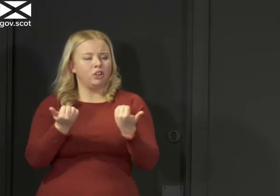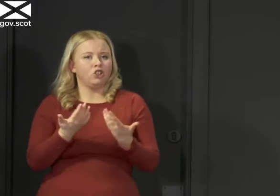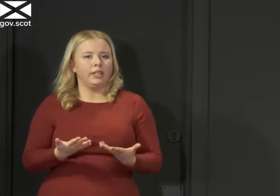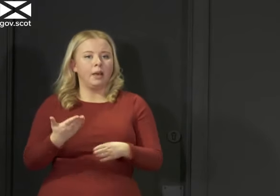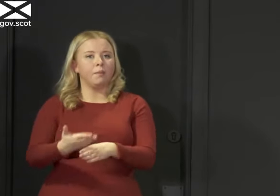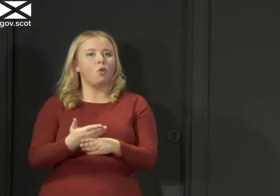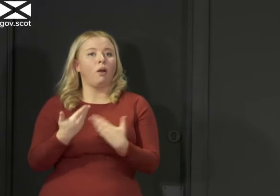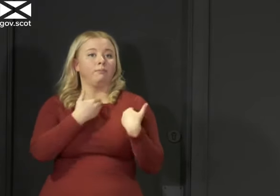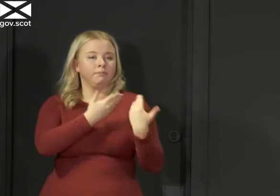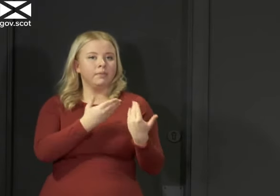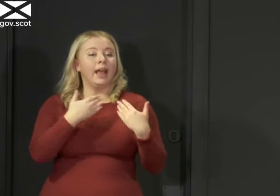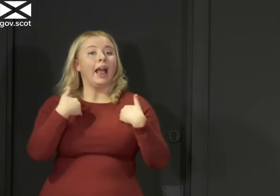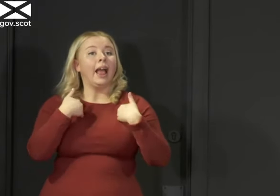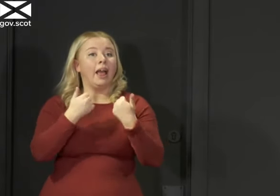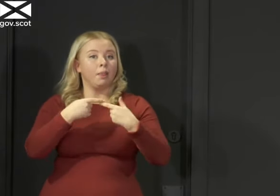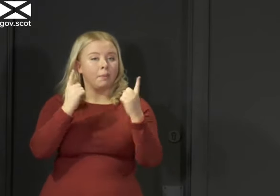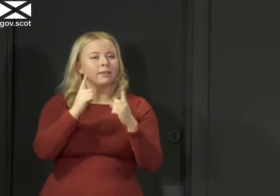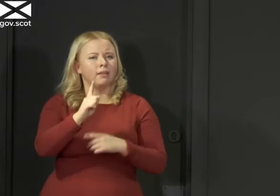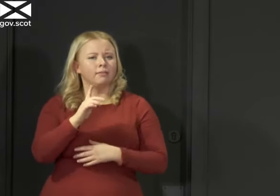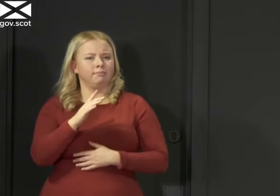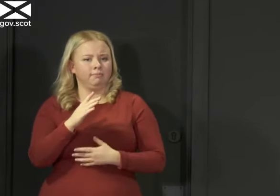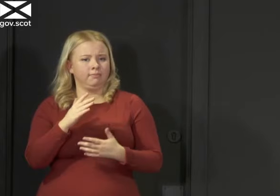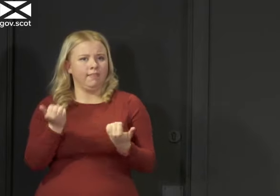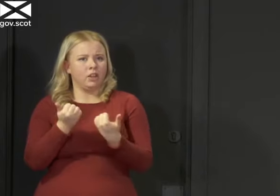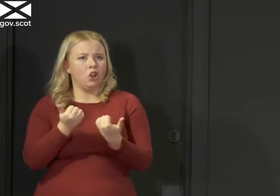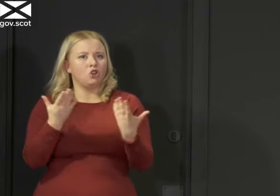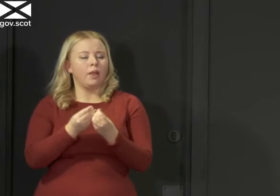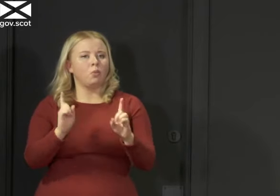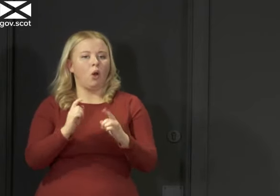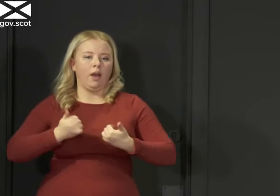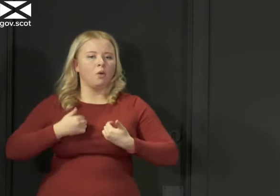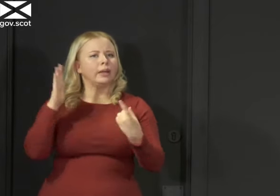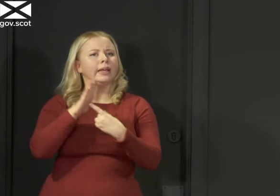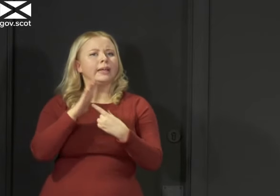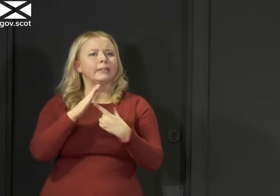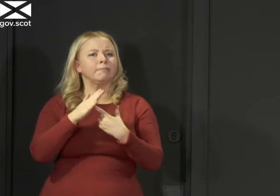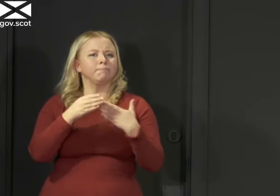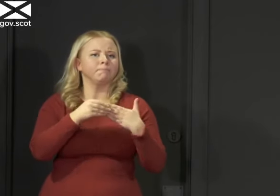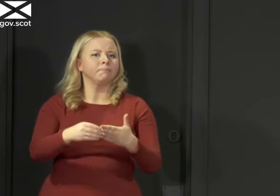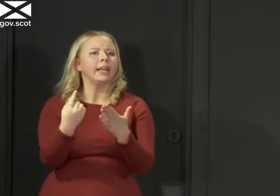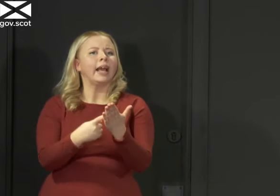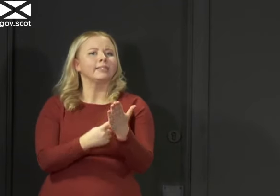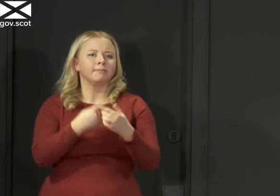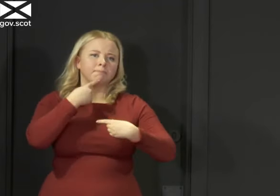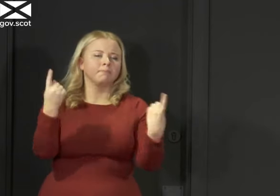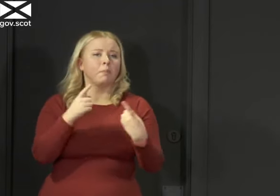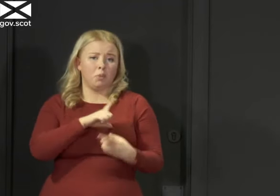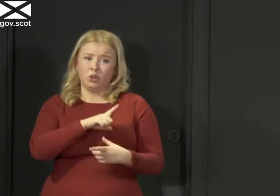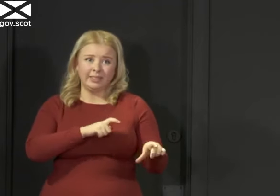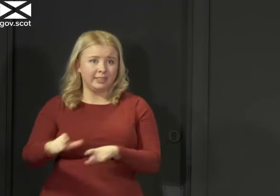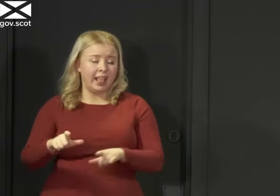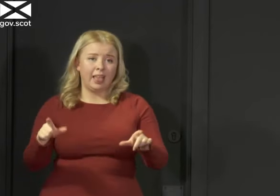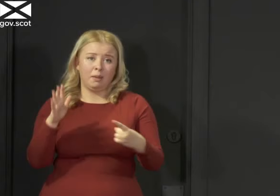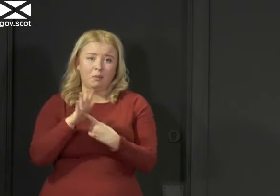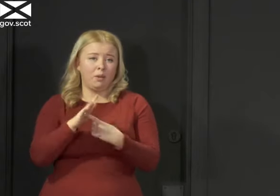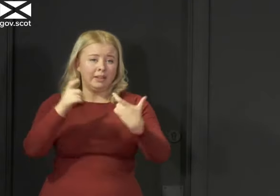Secretary, simply by emphasising once again our key public health guidance, because it is still important. The